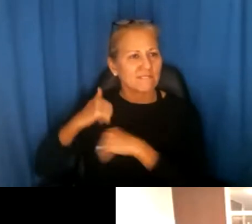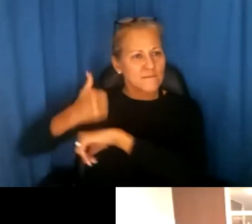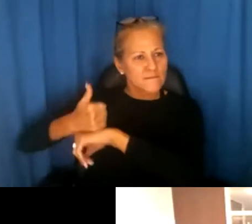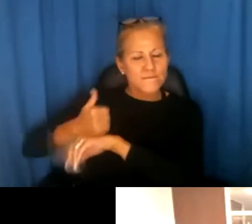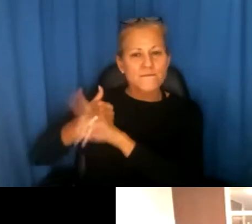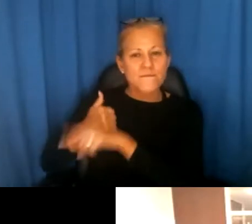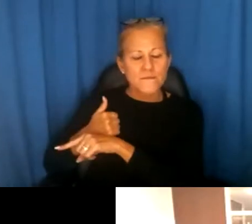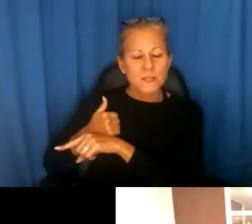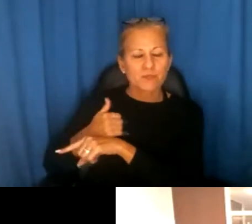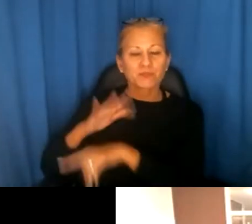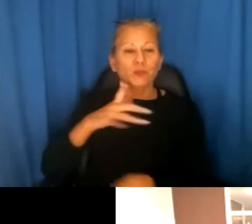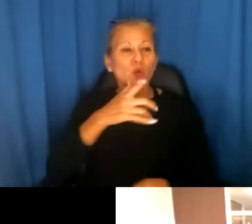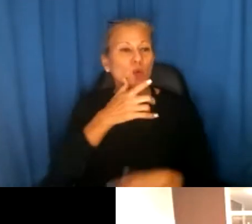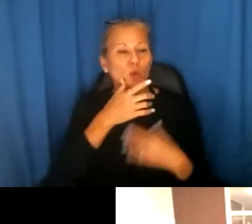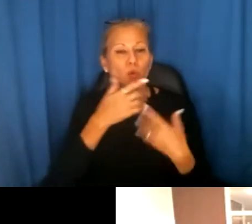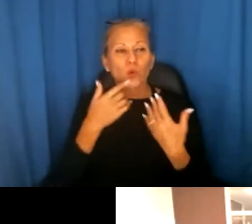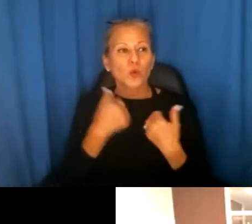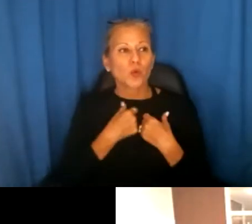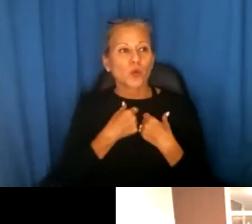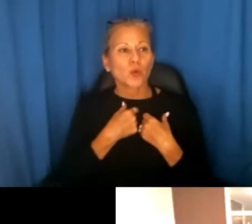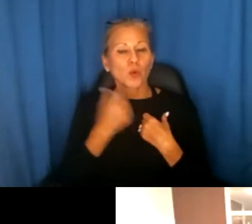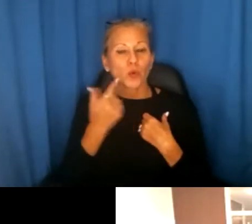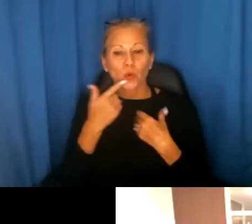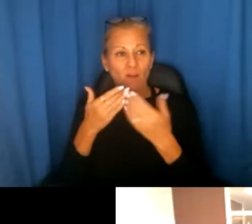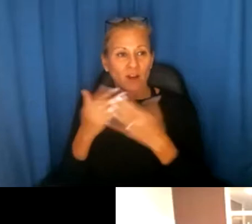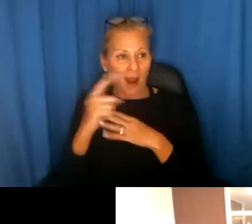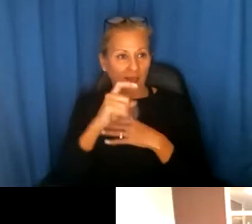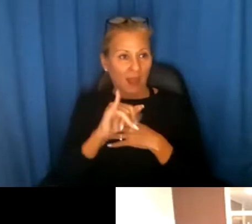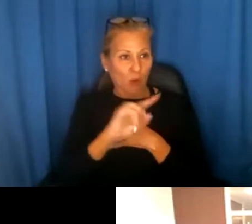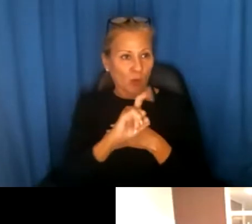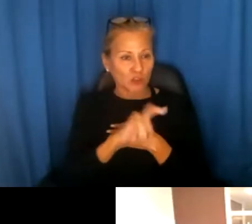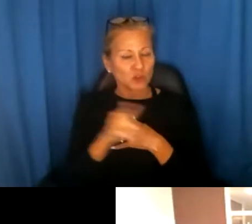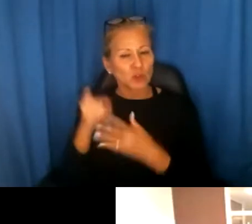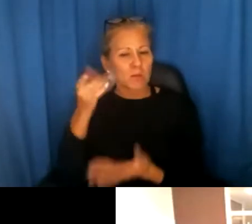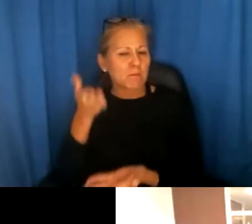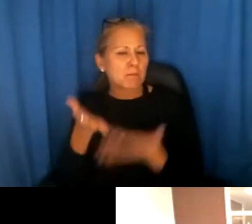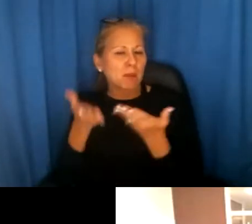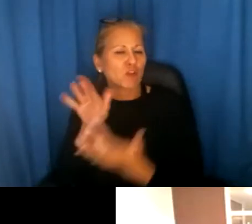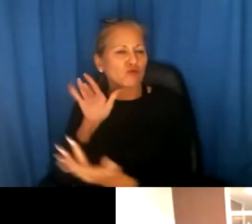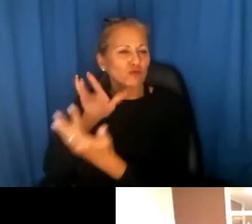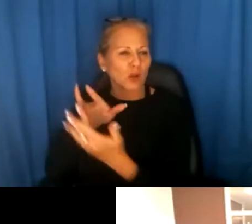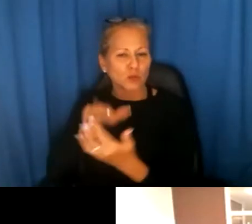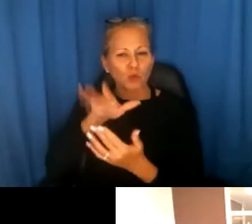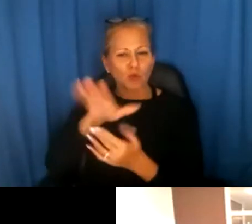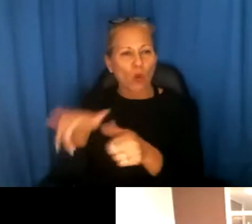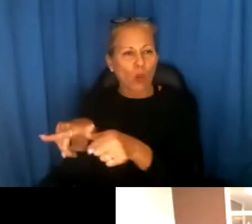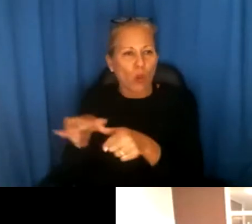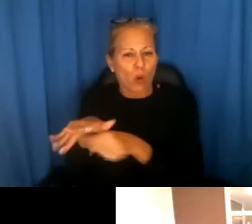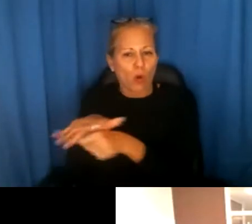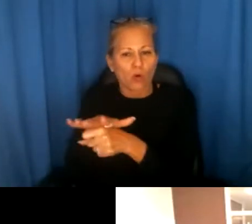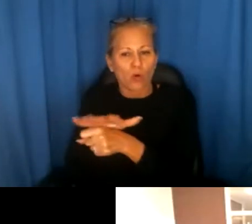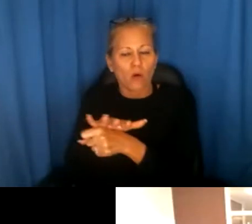So whoever asked the question, you might want to reach out to your local fair housing